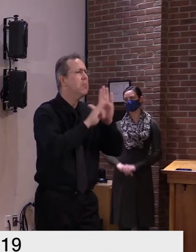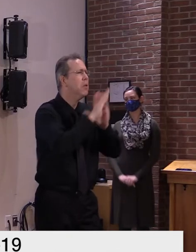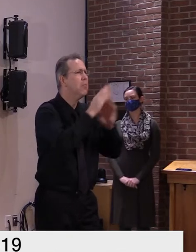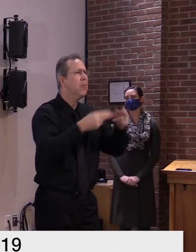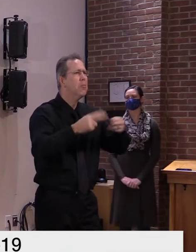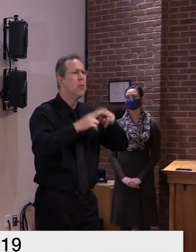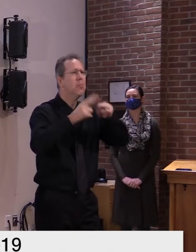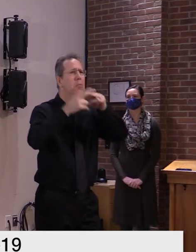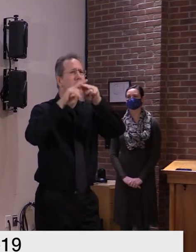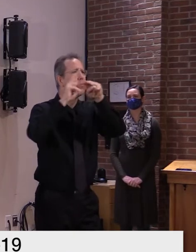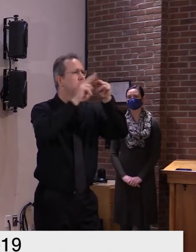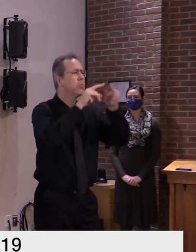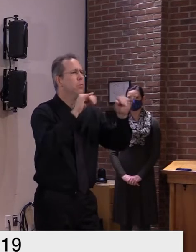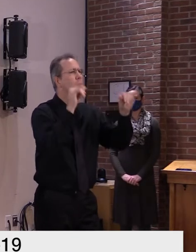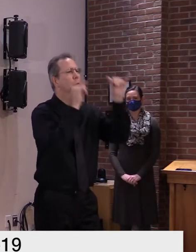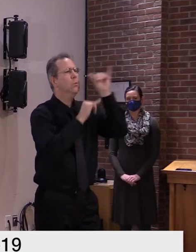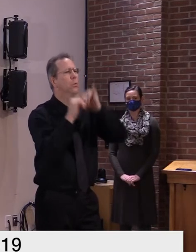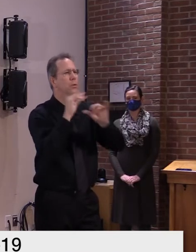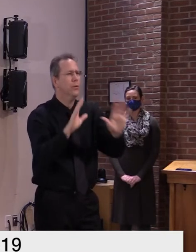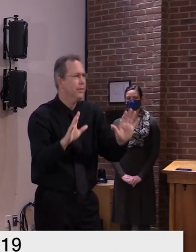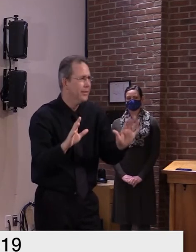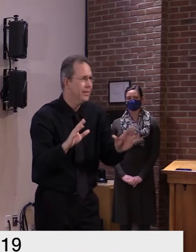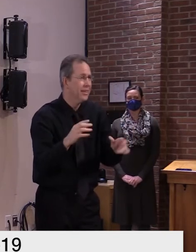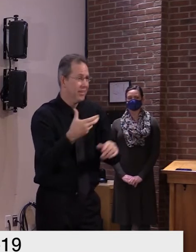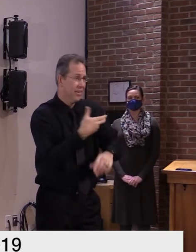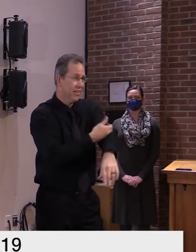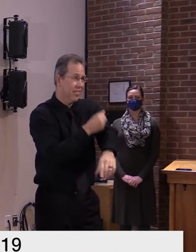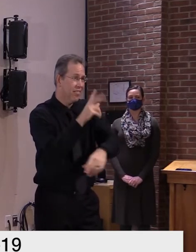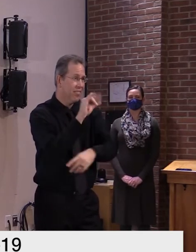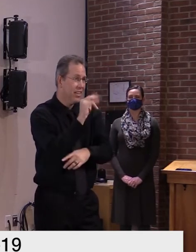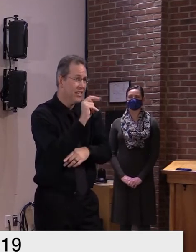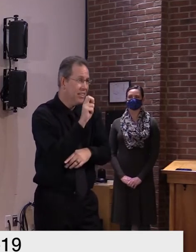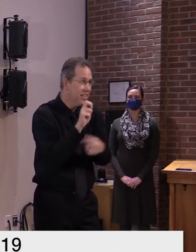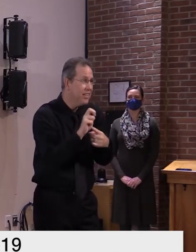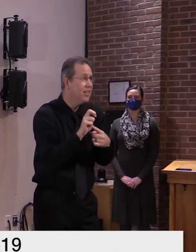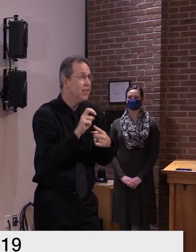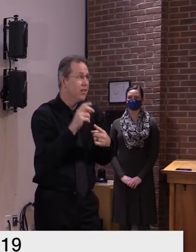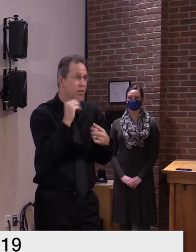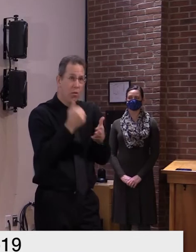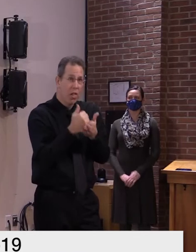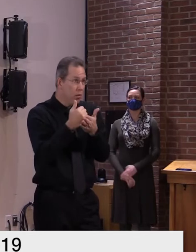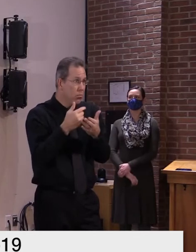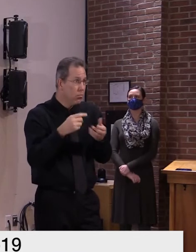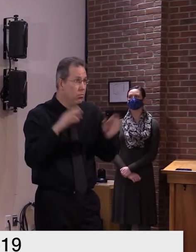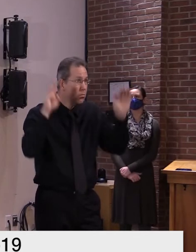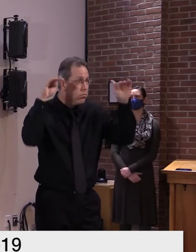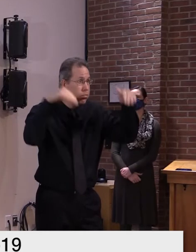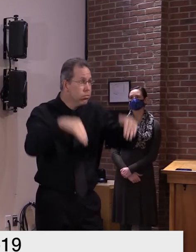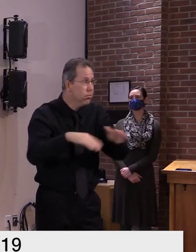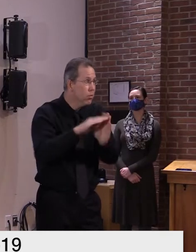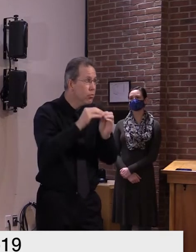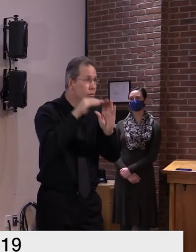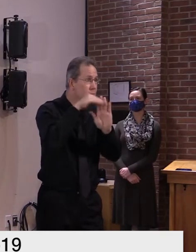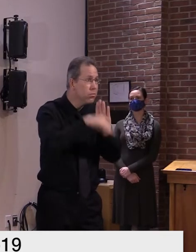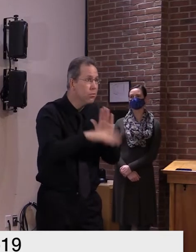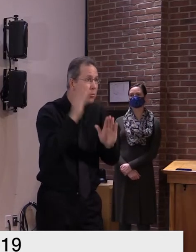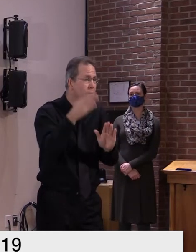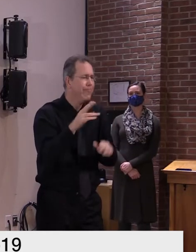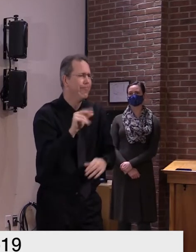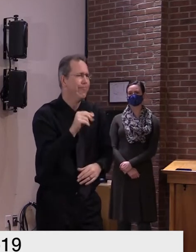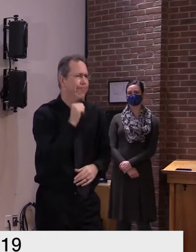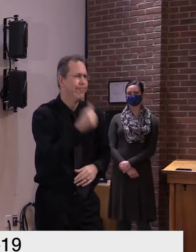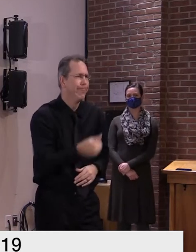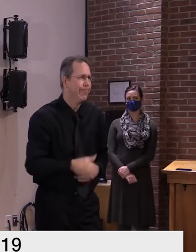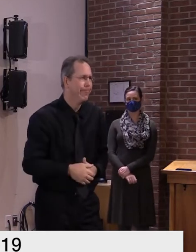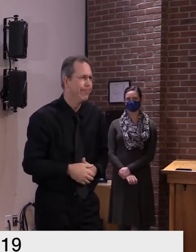going to be impacted by a vaccine appearing on the scene at christmas time it's going to take till february march and